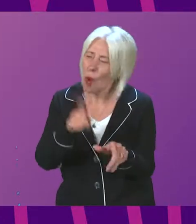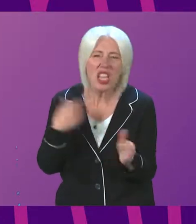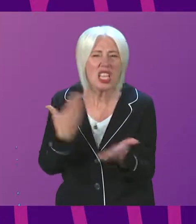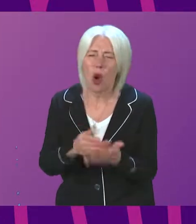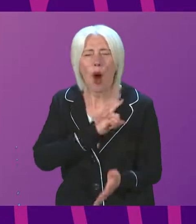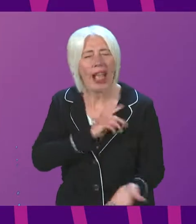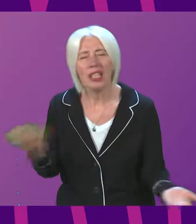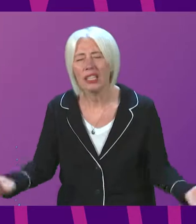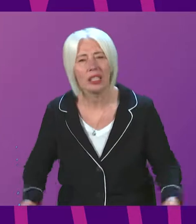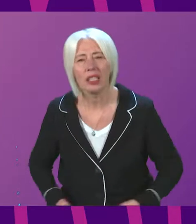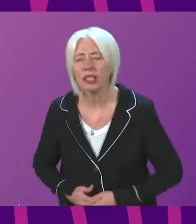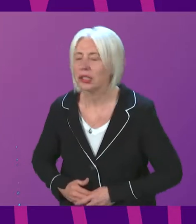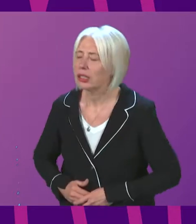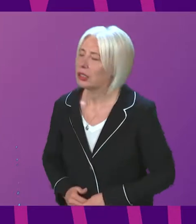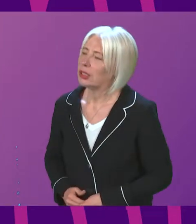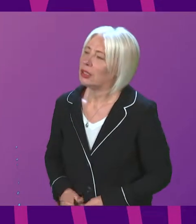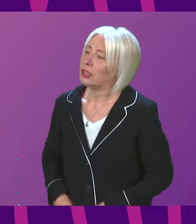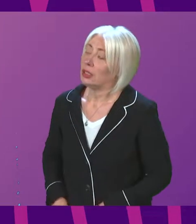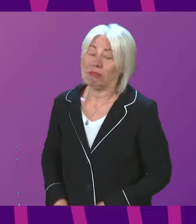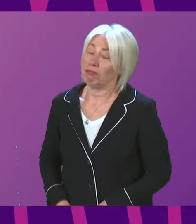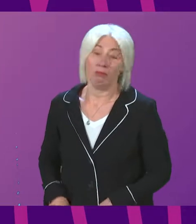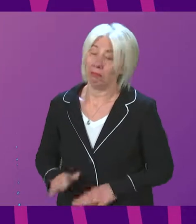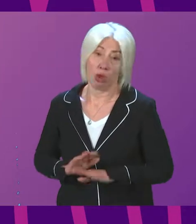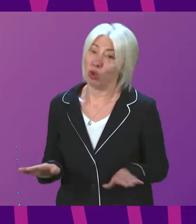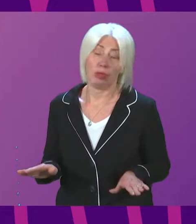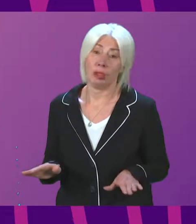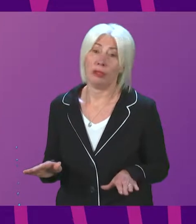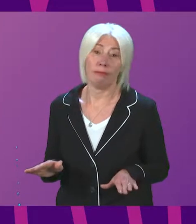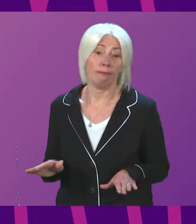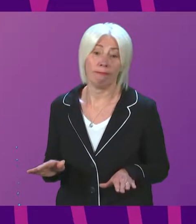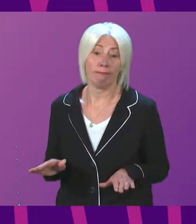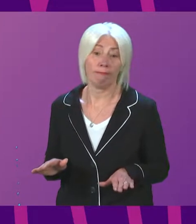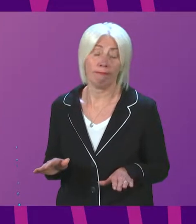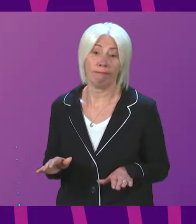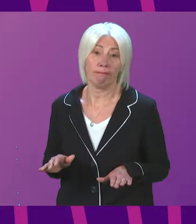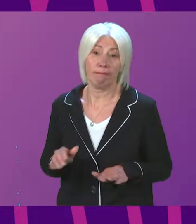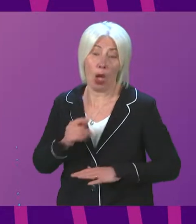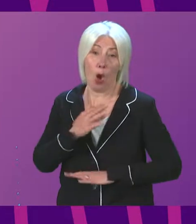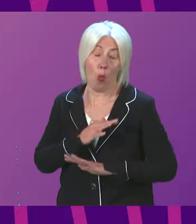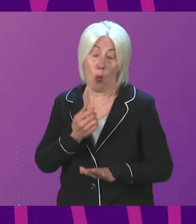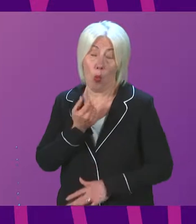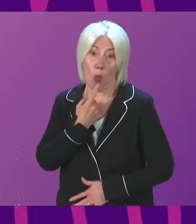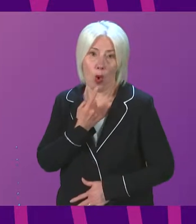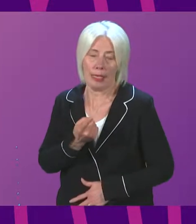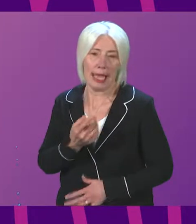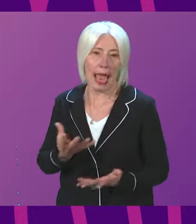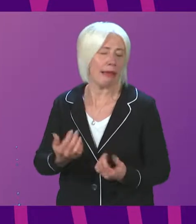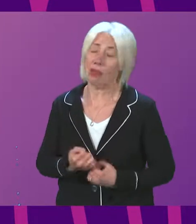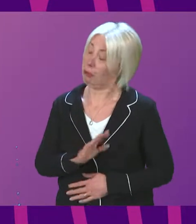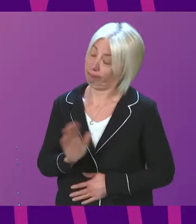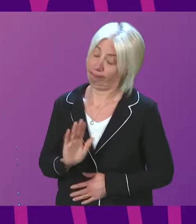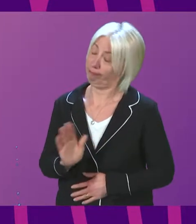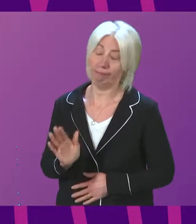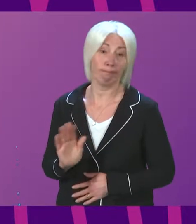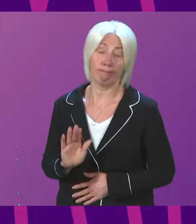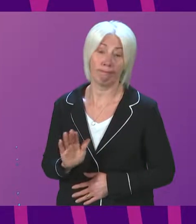First Minister. They should not, and I am not going to say that that is acceptable. But